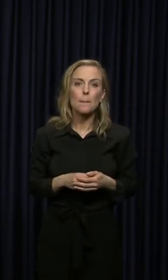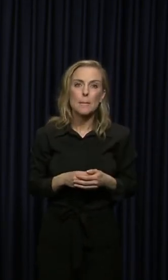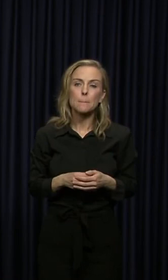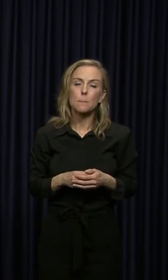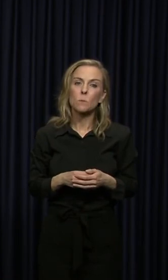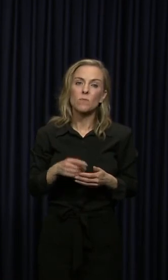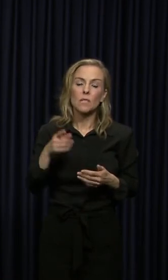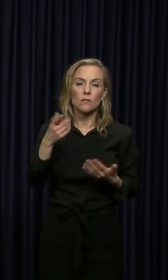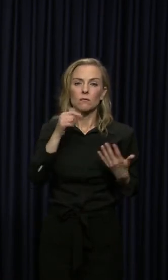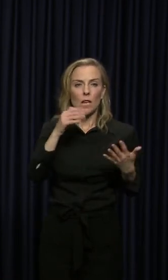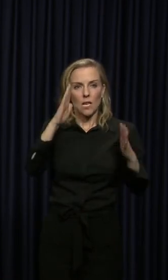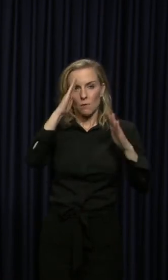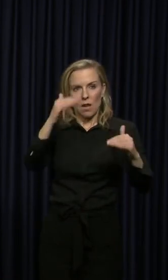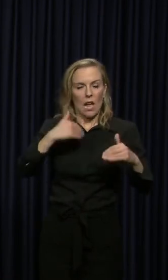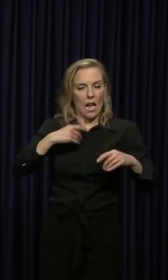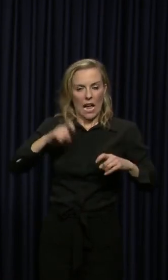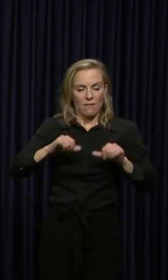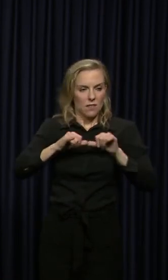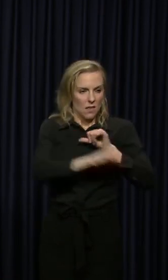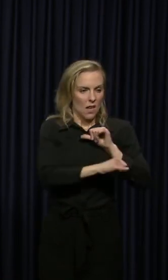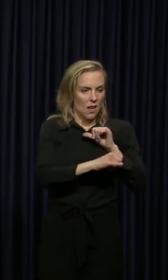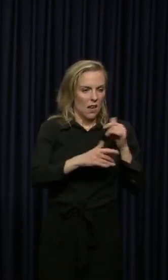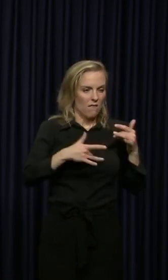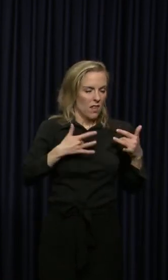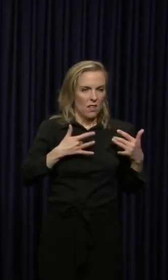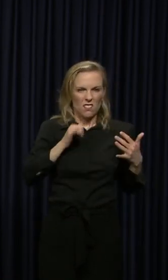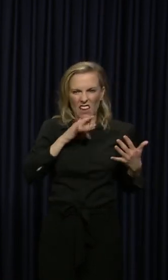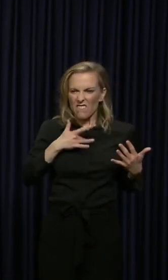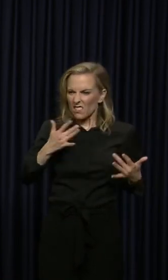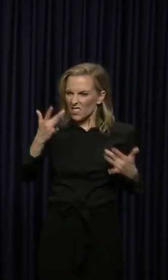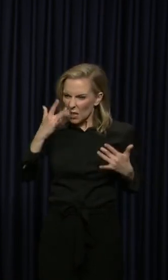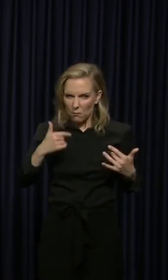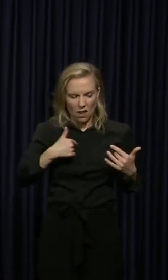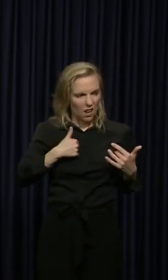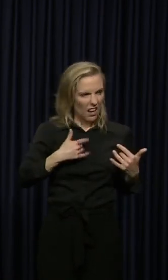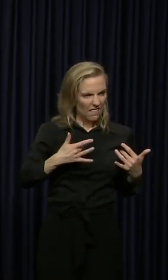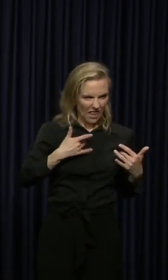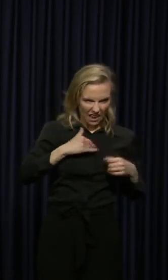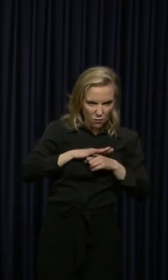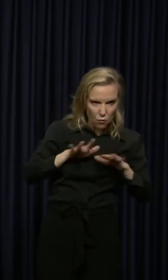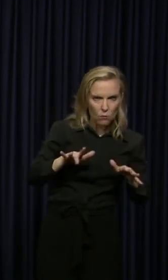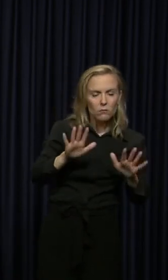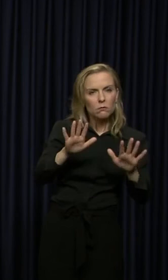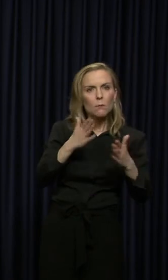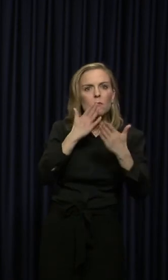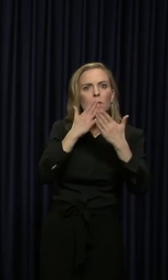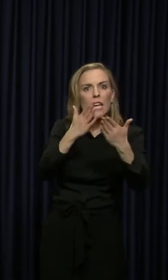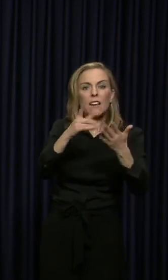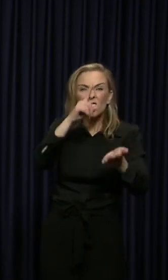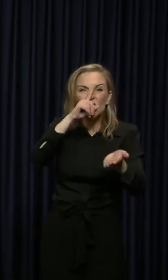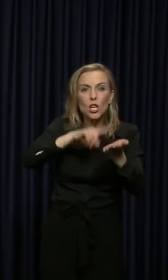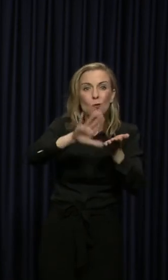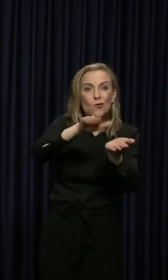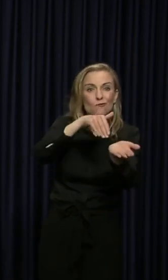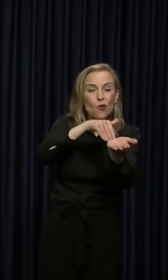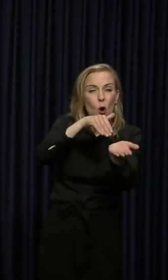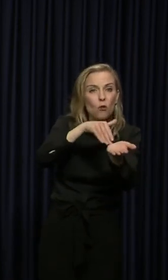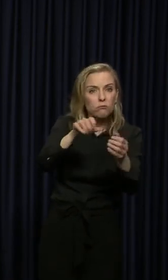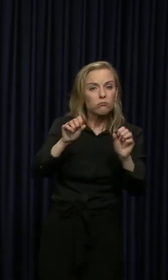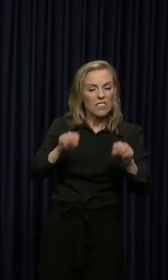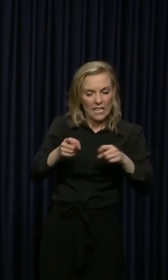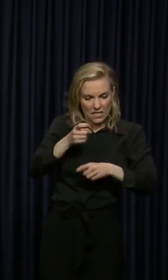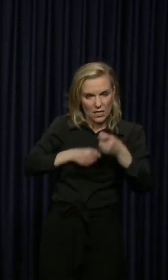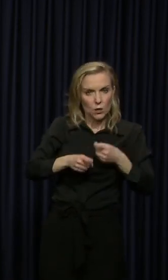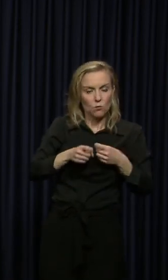didn't expect that and you probably don't feel it. But thank you. If you are just checking in with a doctor and you were able to